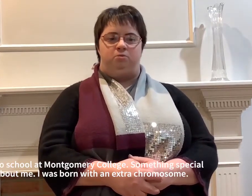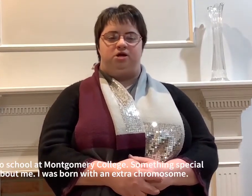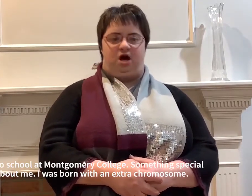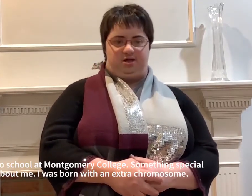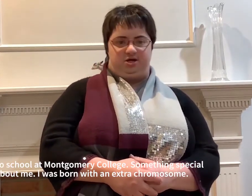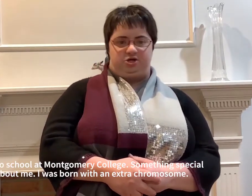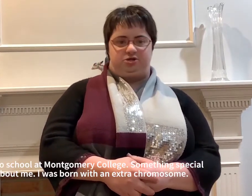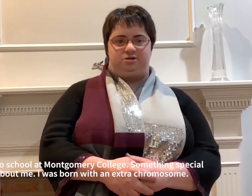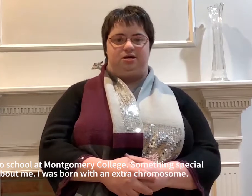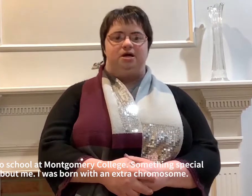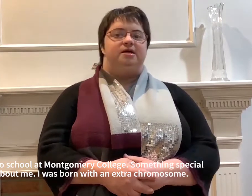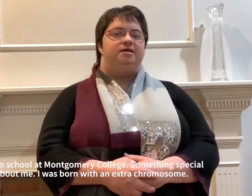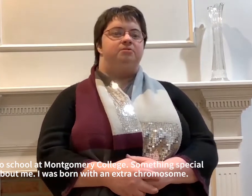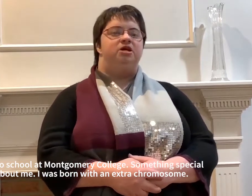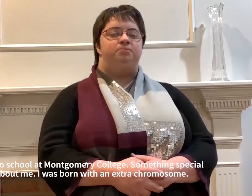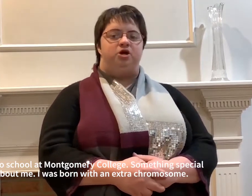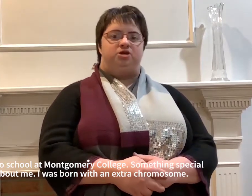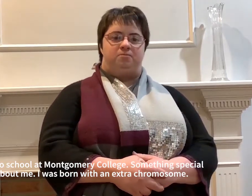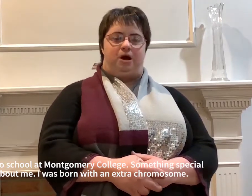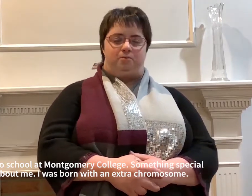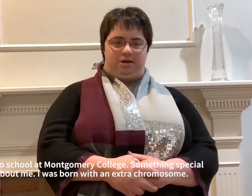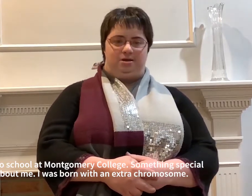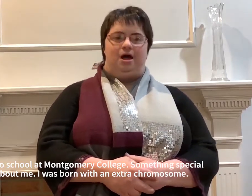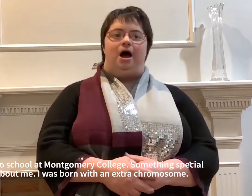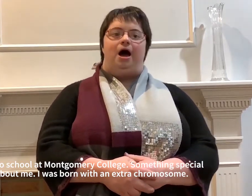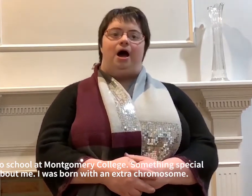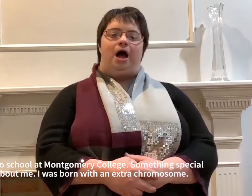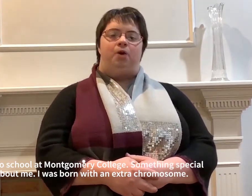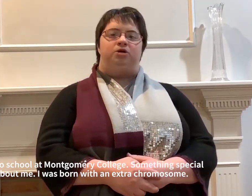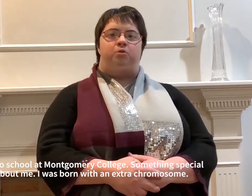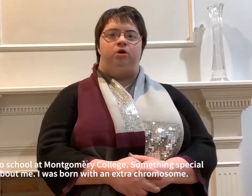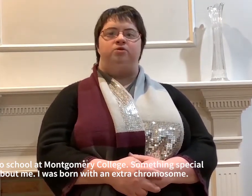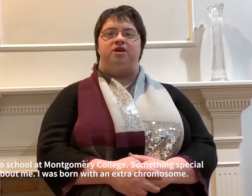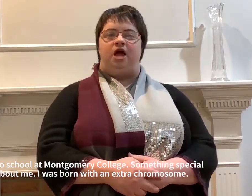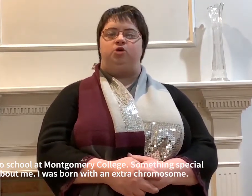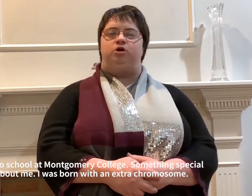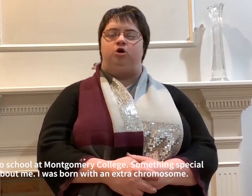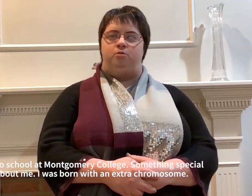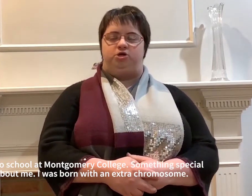College. Something special about me, I was born with an extra chromosome.